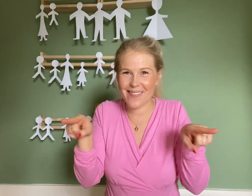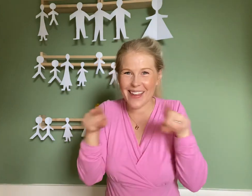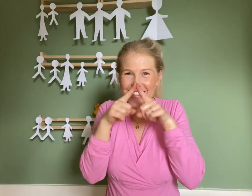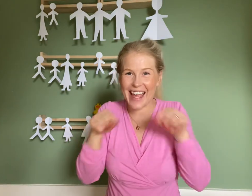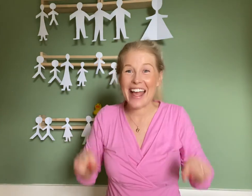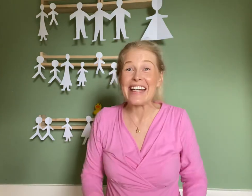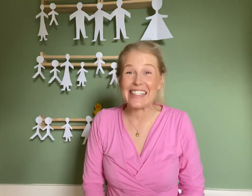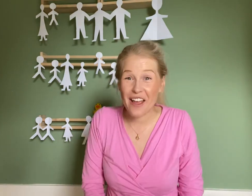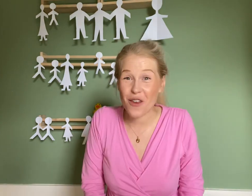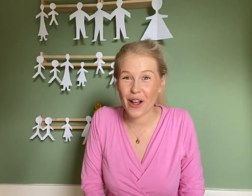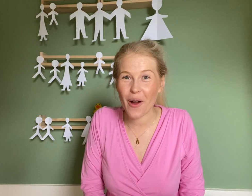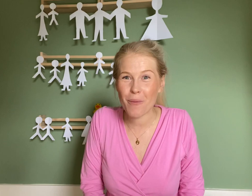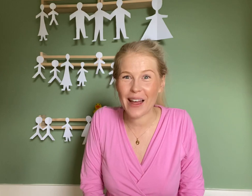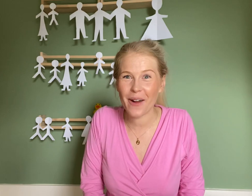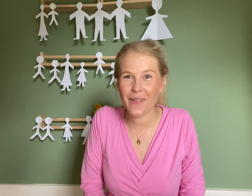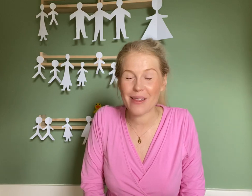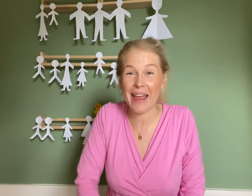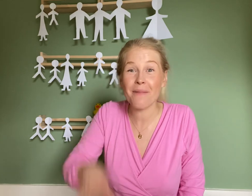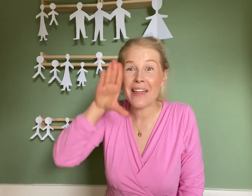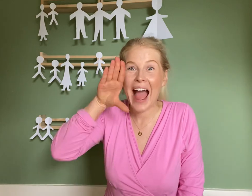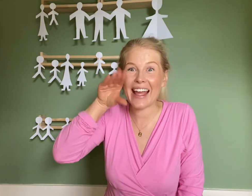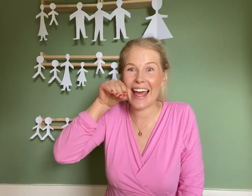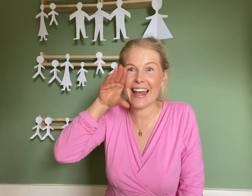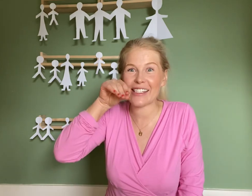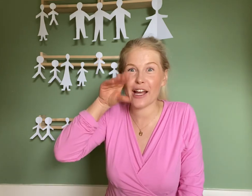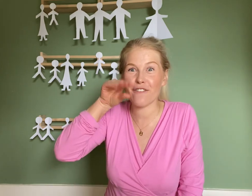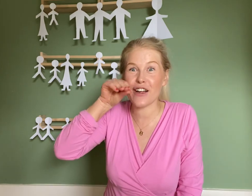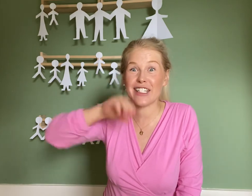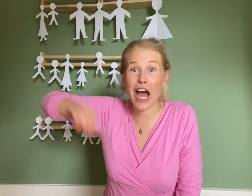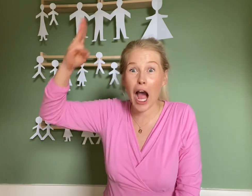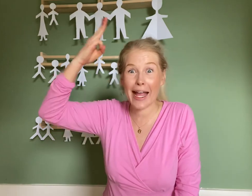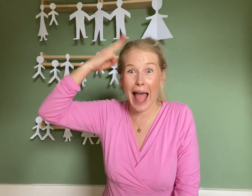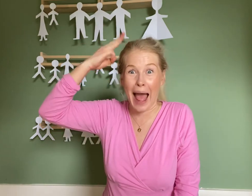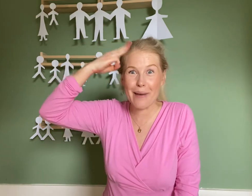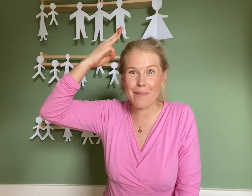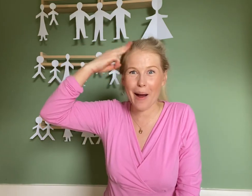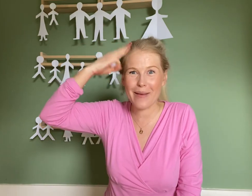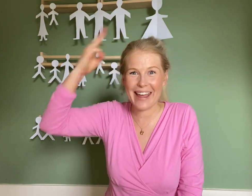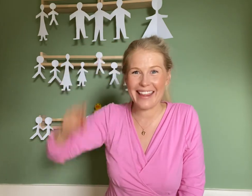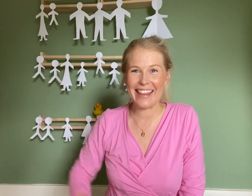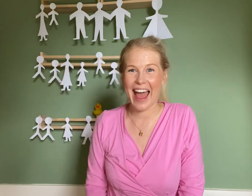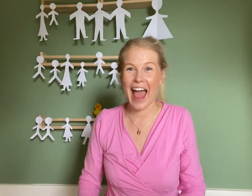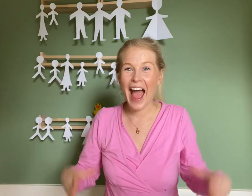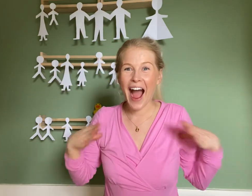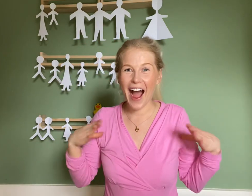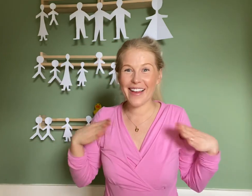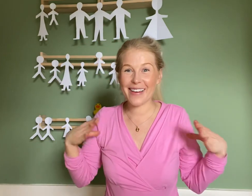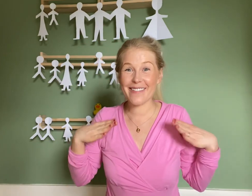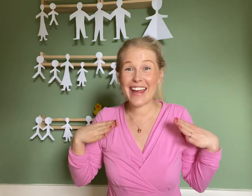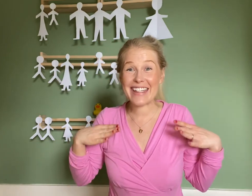music. See if you can copy along with me and get that sign for duck and mummy in there. Are you ready?